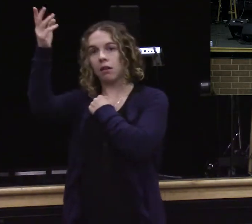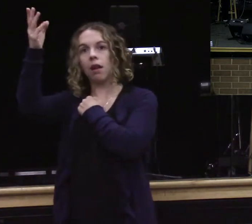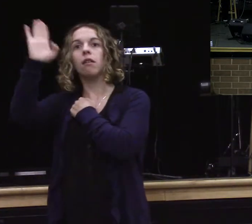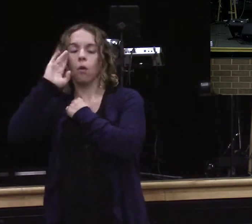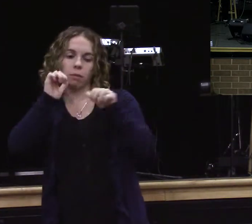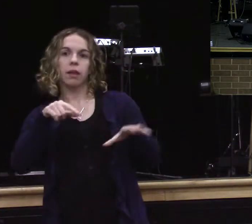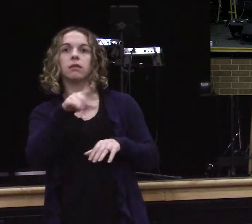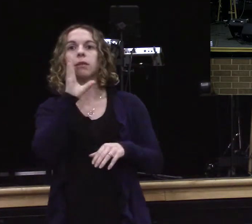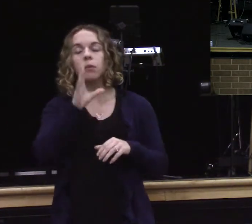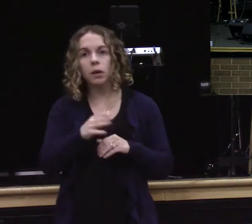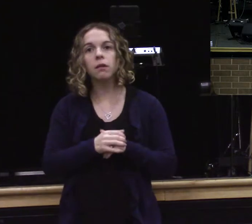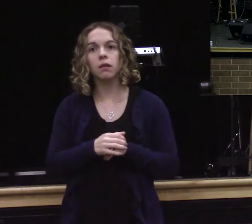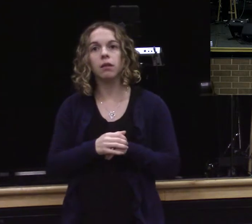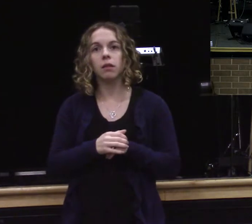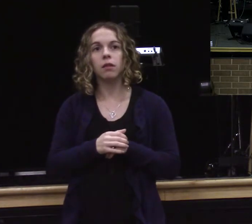Samaritan